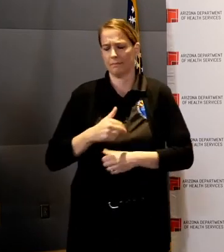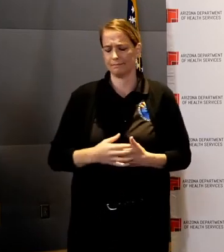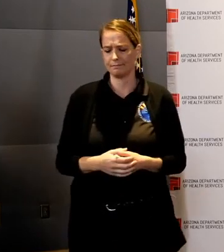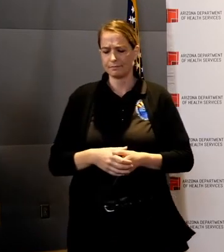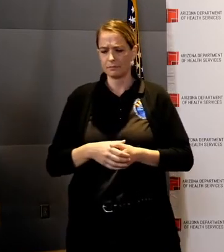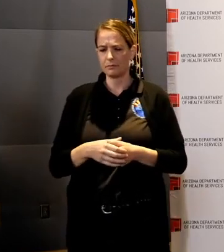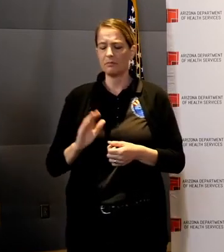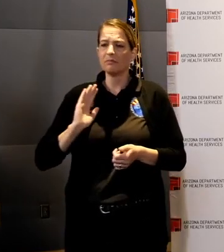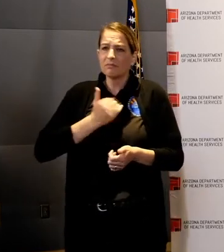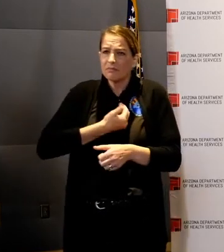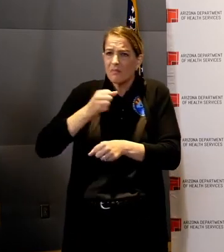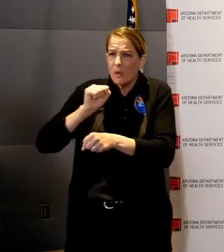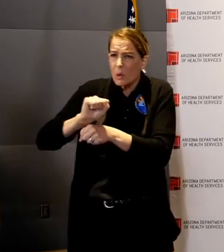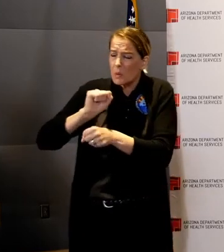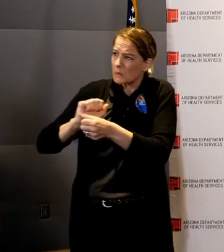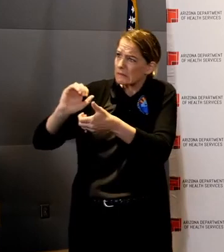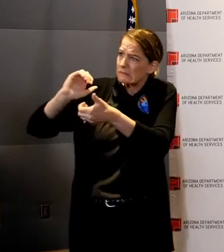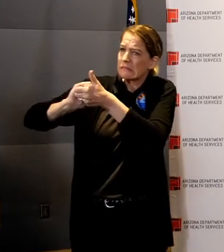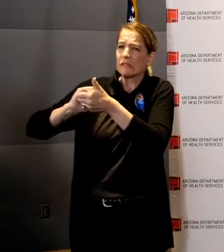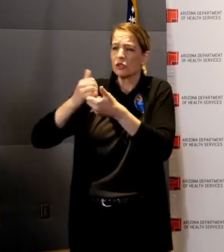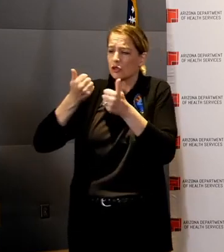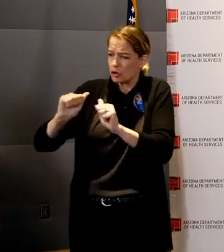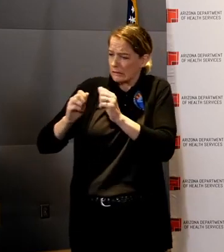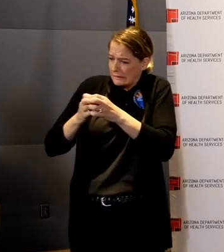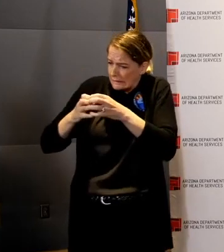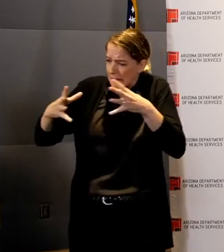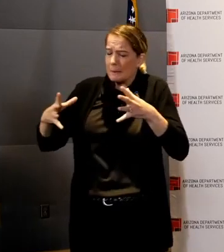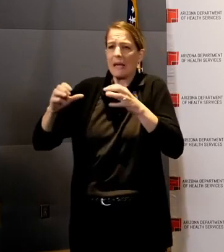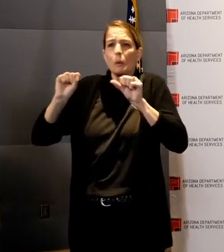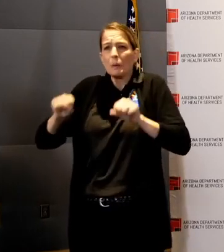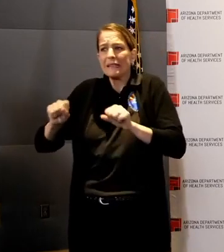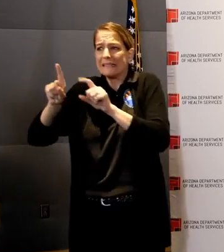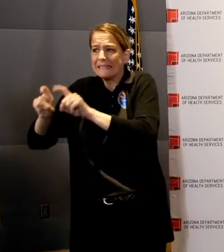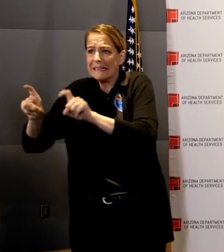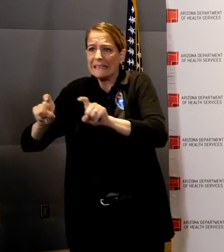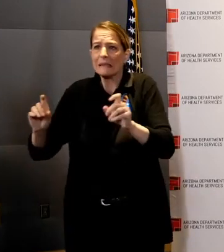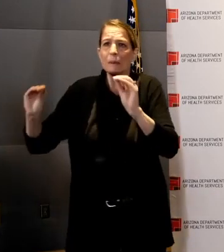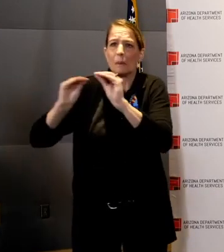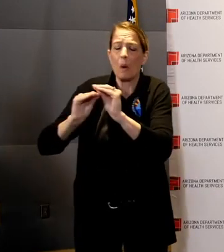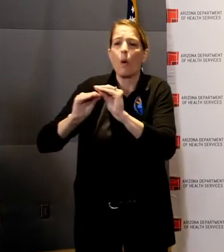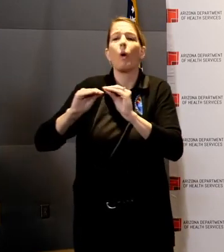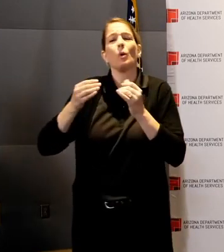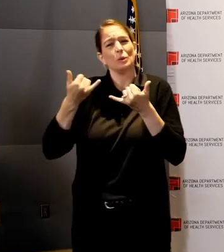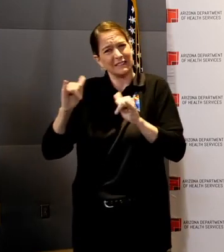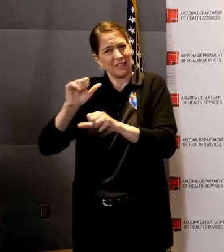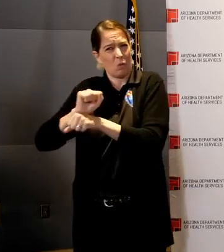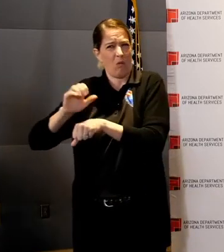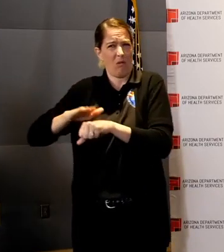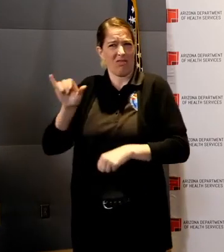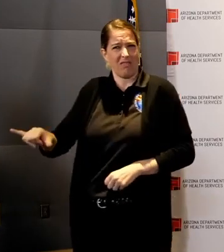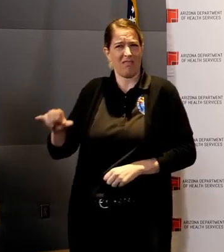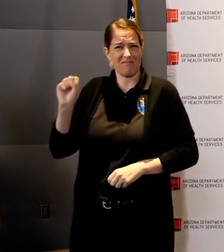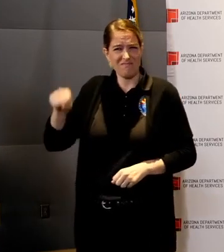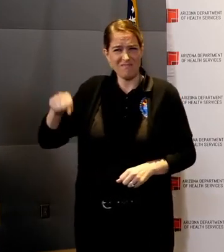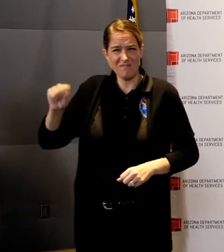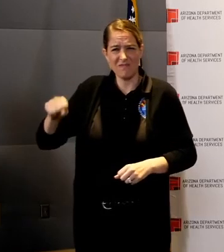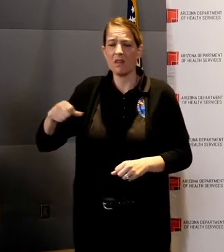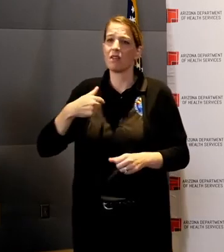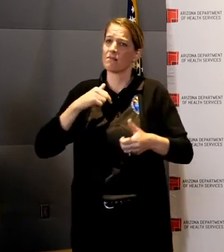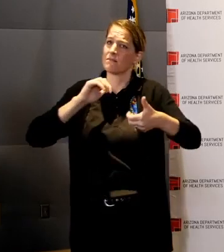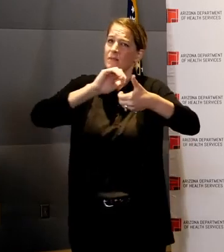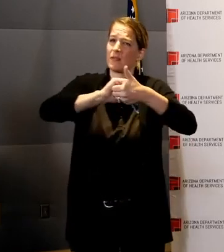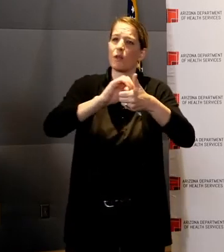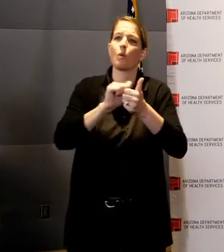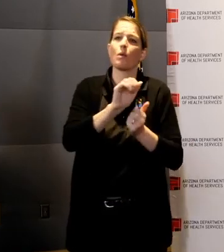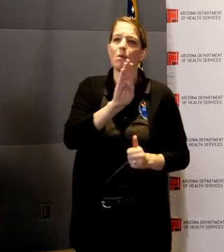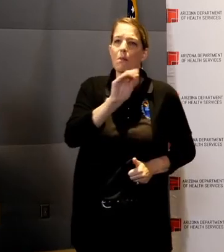to expand testing availability is still ongoing. Under a standing order that I've issued for the state, commercial partners like Banner or